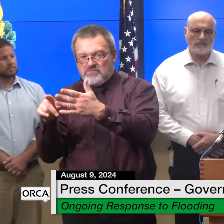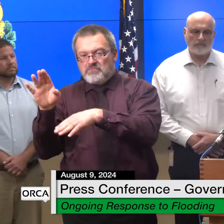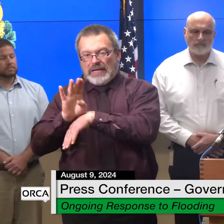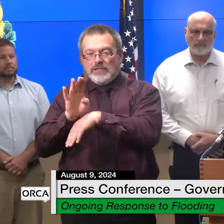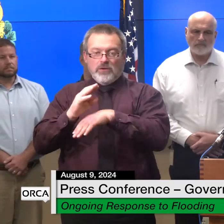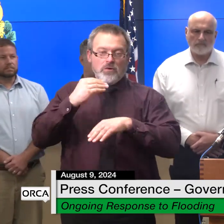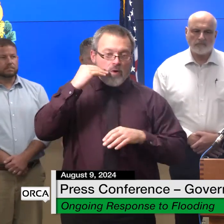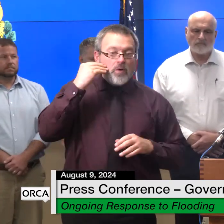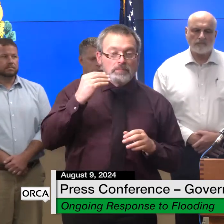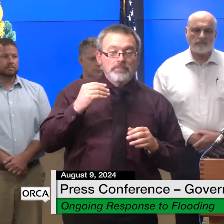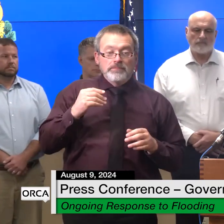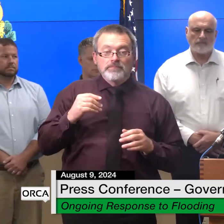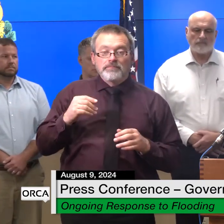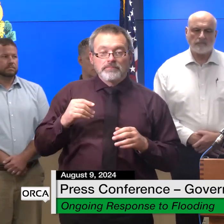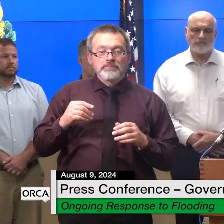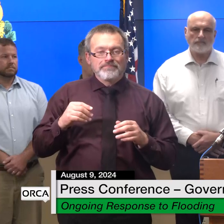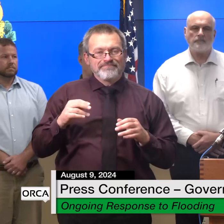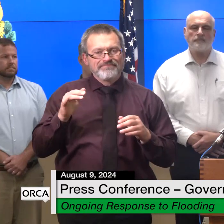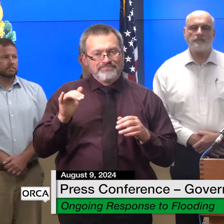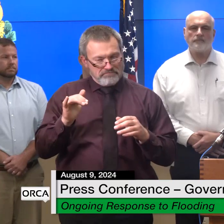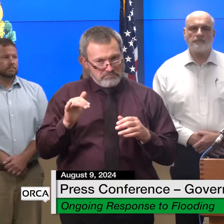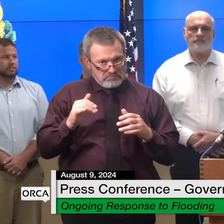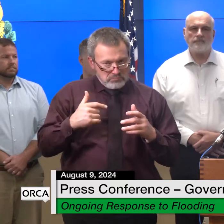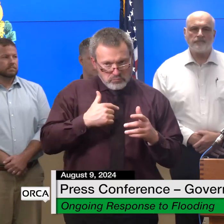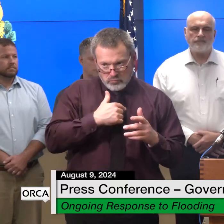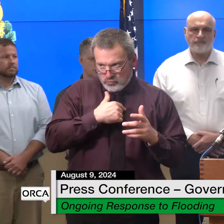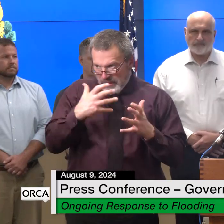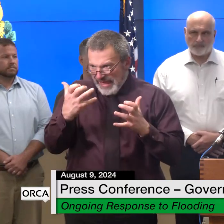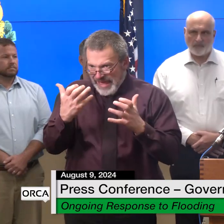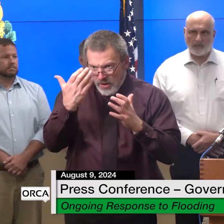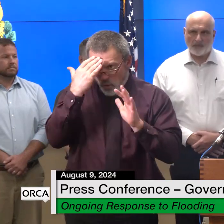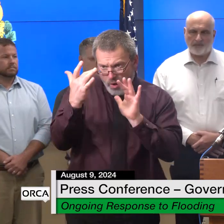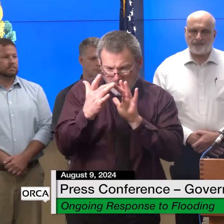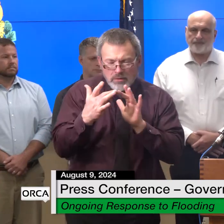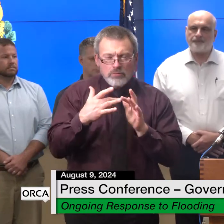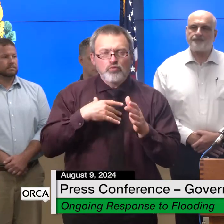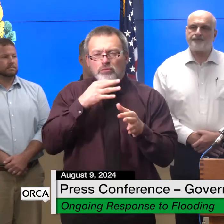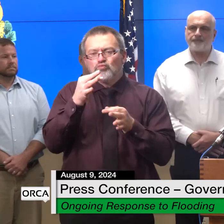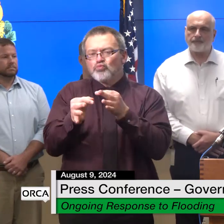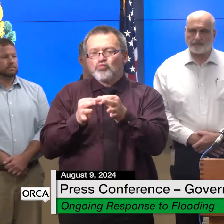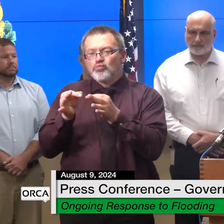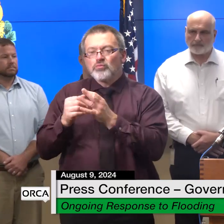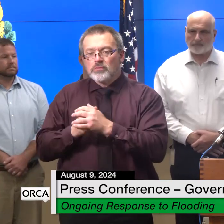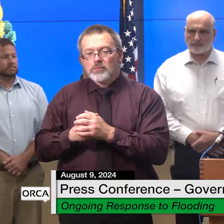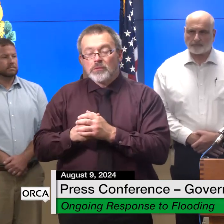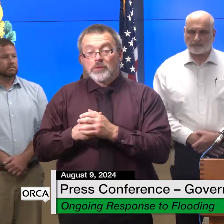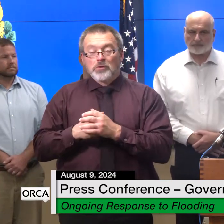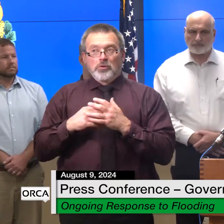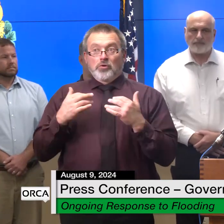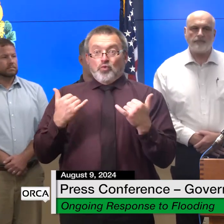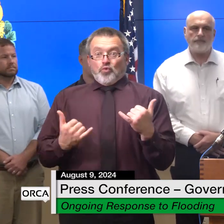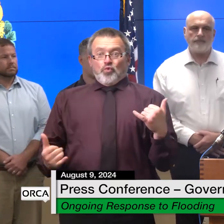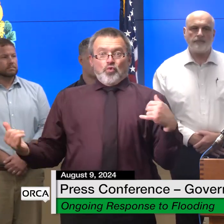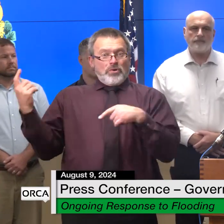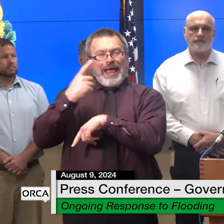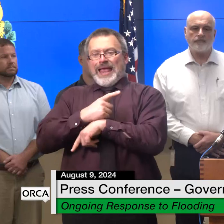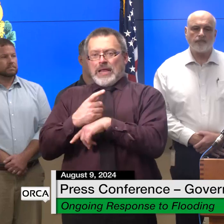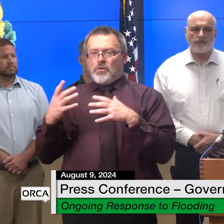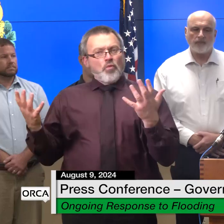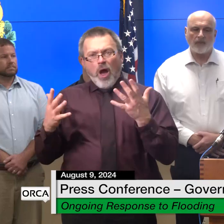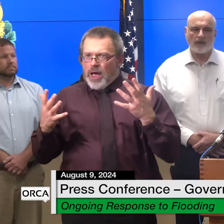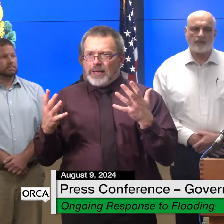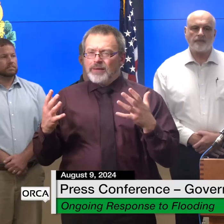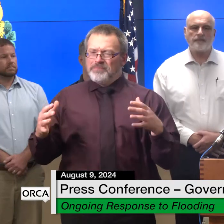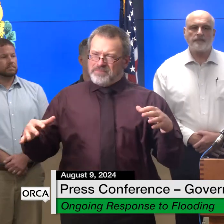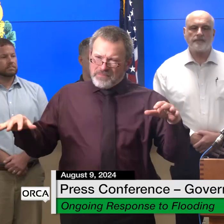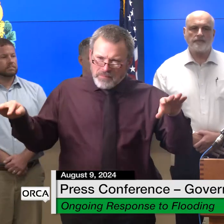from the white house for today let's keep the main thing the main thing stay safe vermont